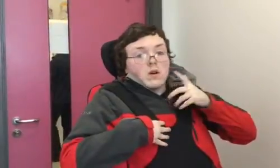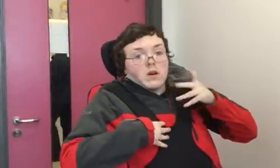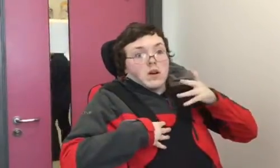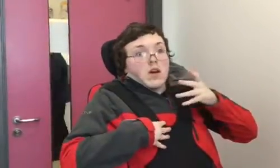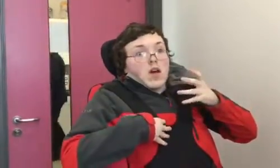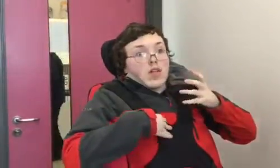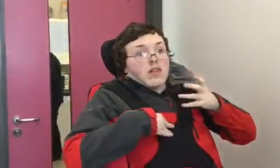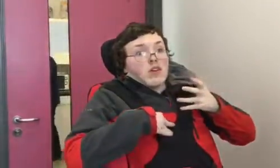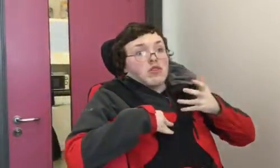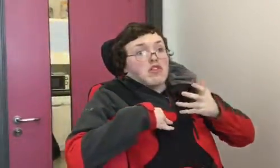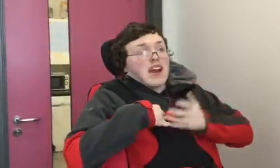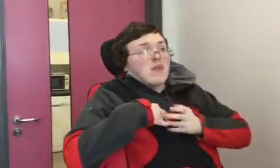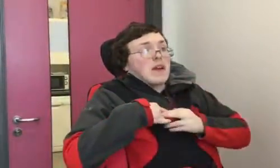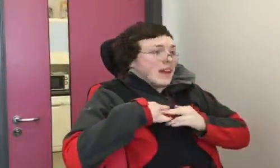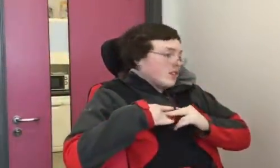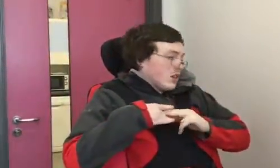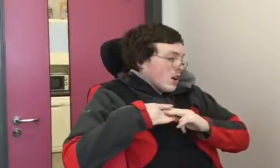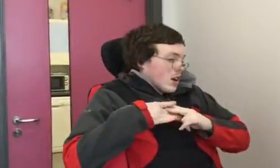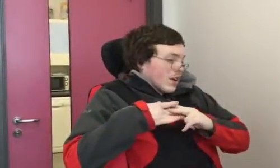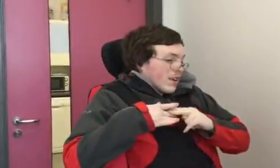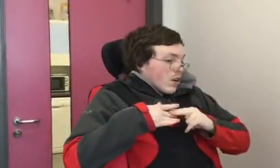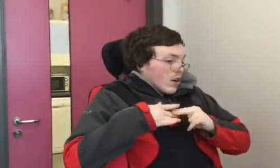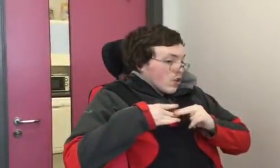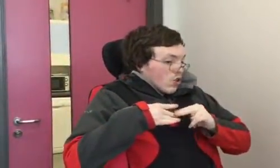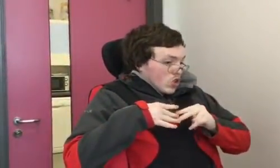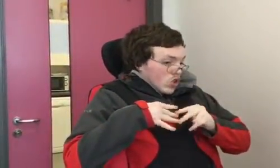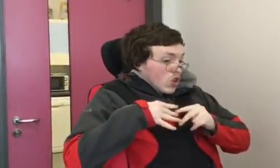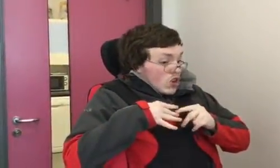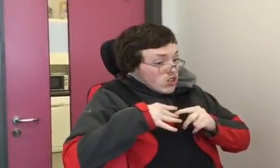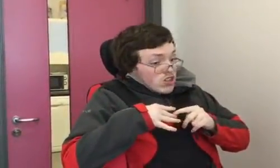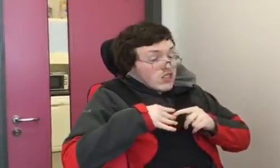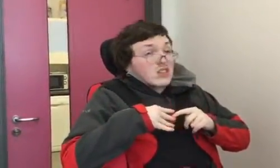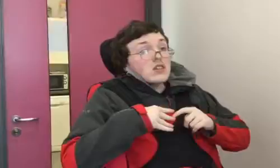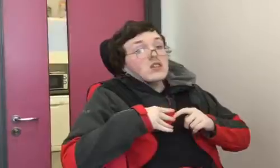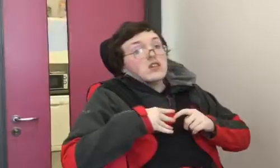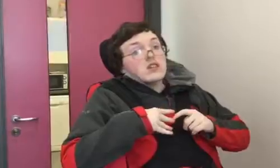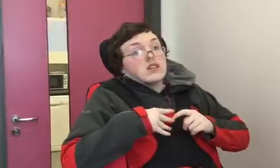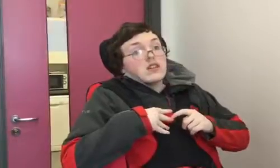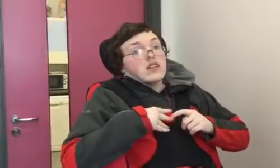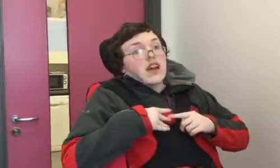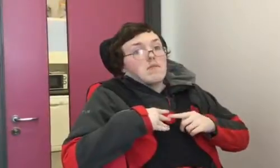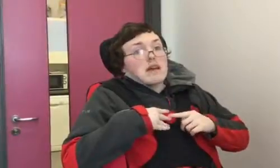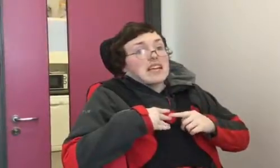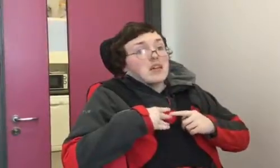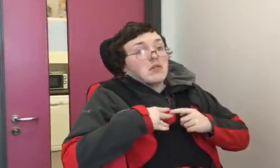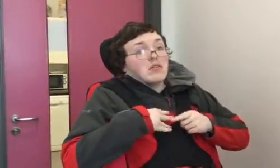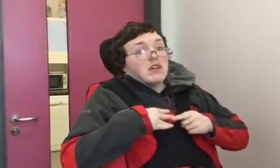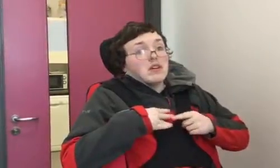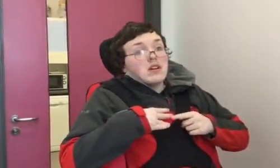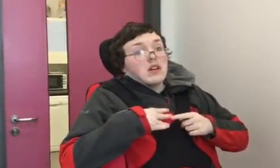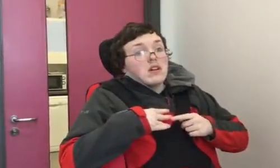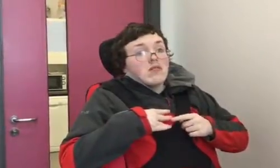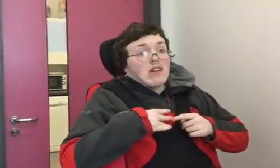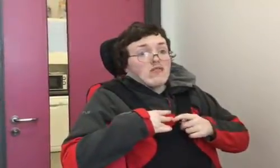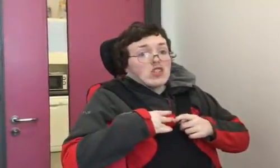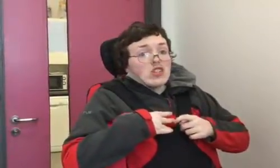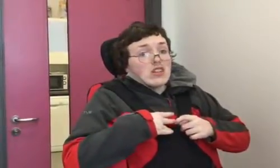the authority, we had to go to doctors to get medical references,